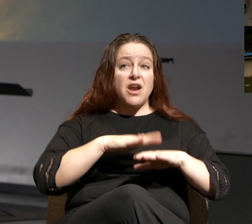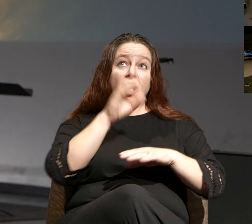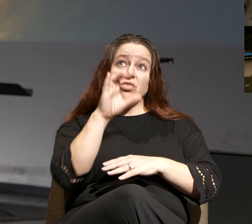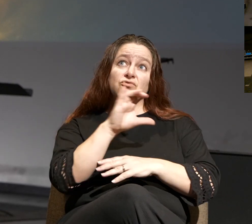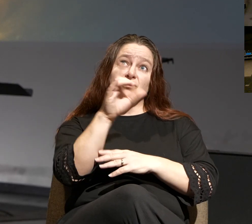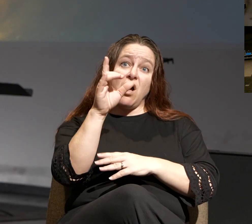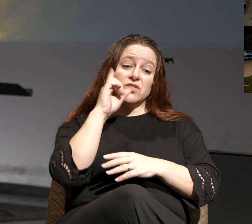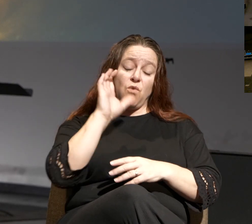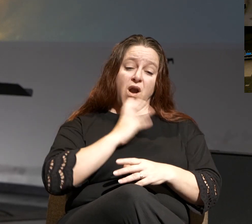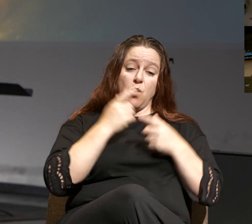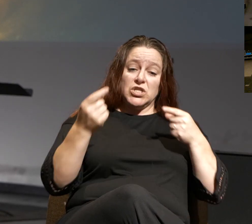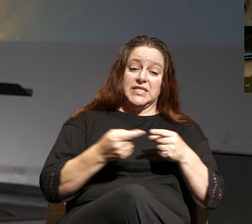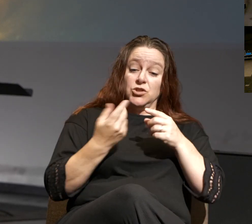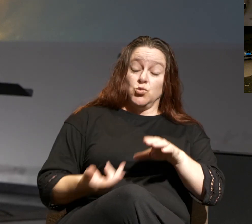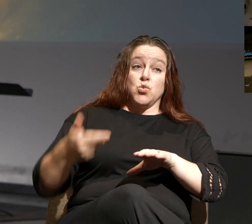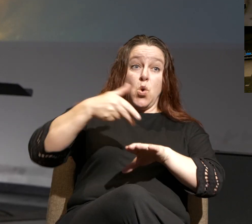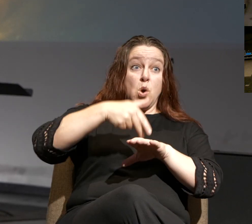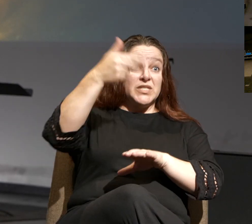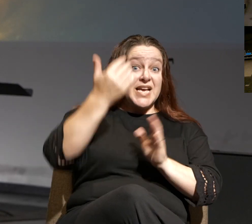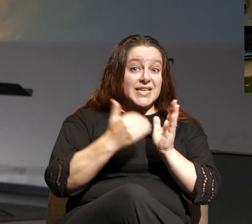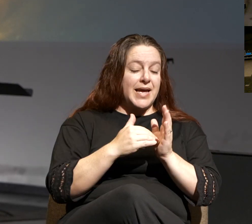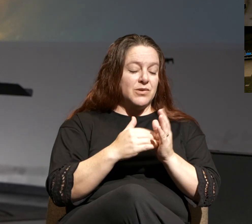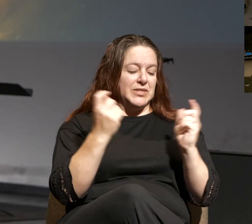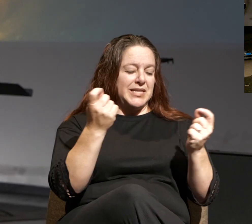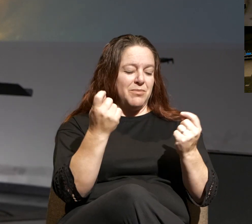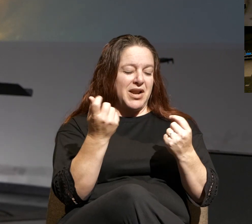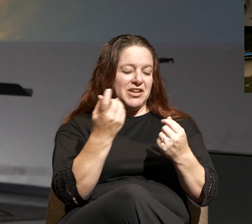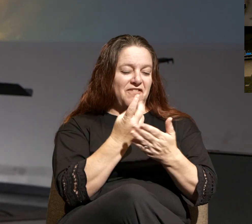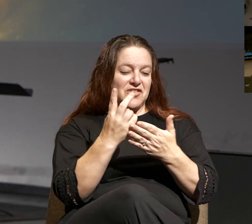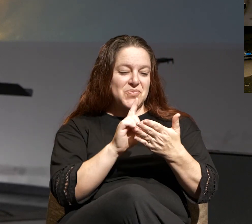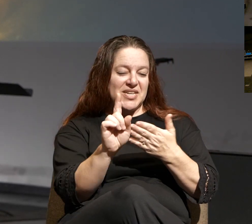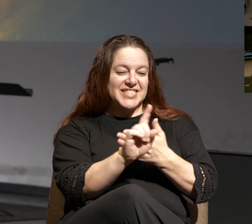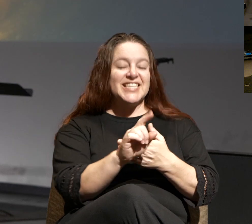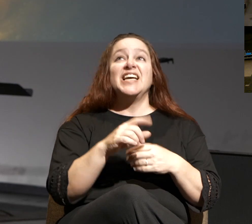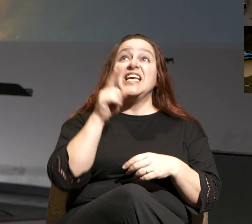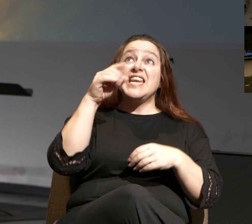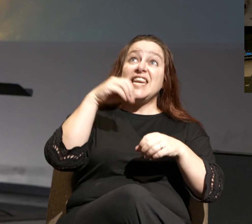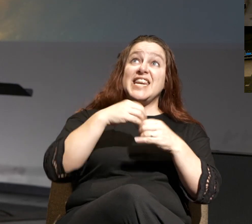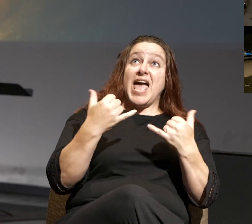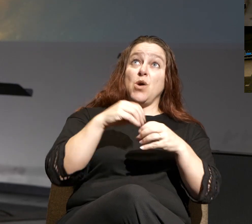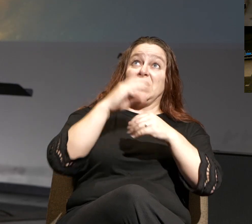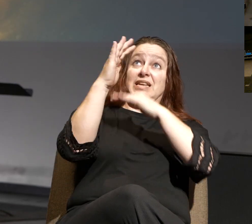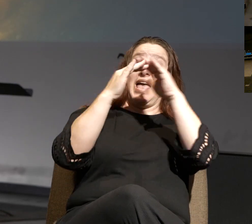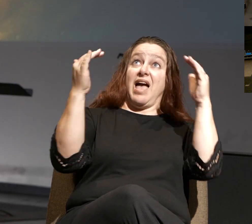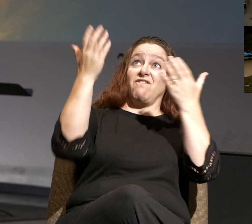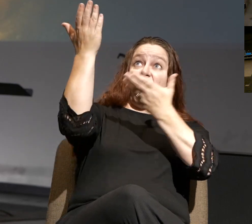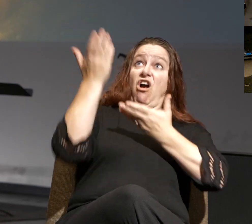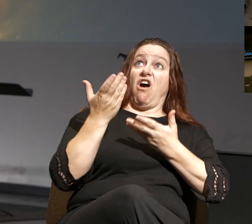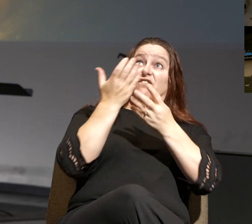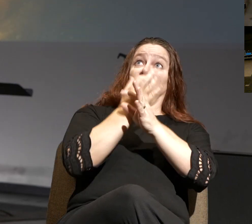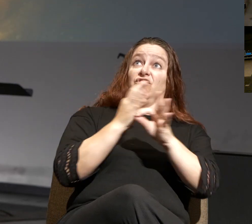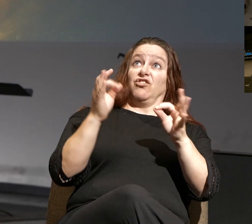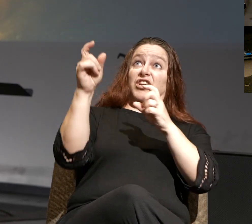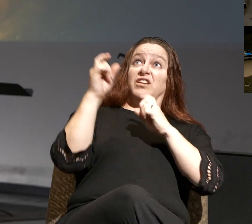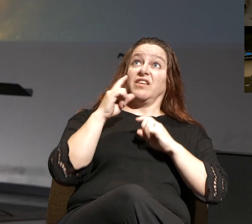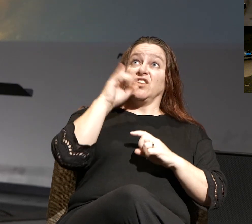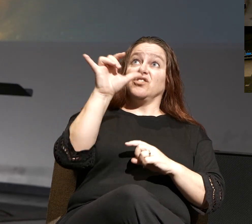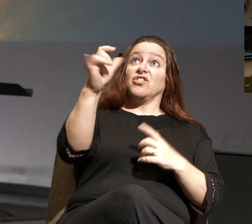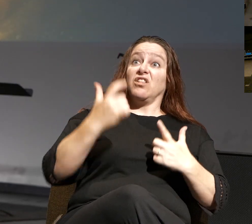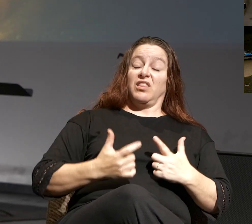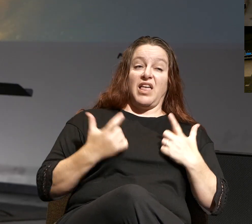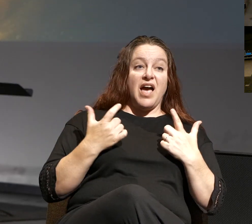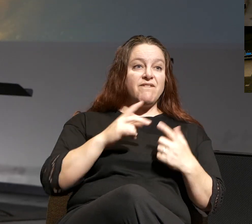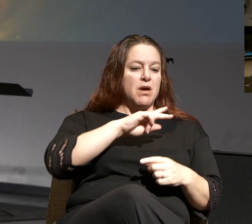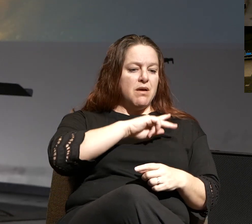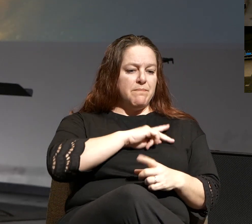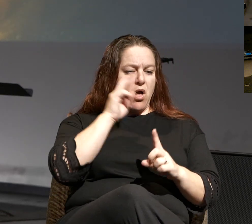rose again. We'll be celebrating it in just a few weeks. And he is in heaven now, offering us the free gift of eternal life. He saw this as